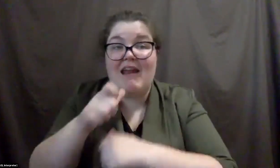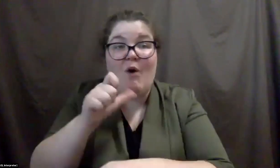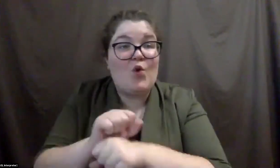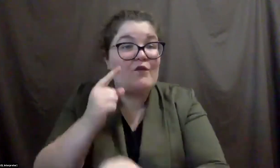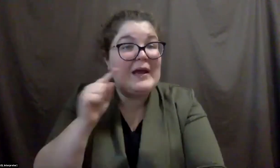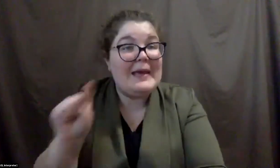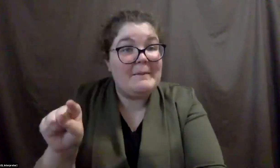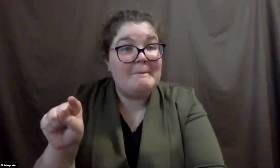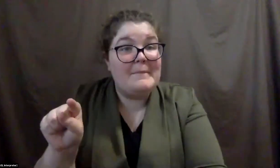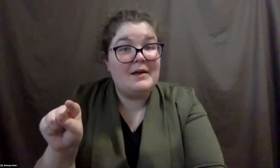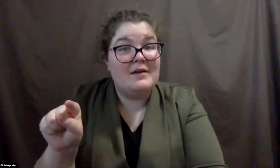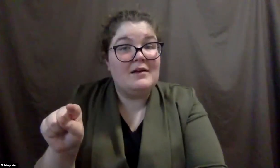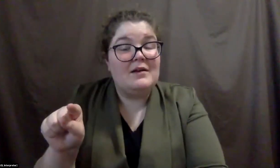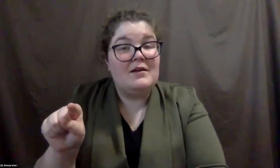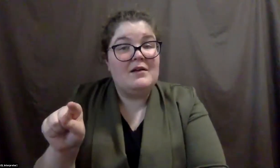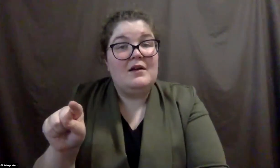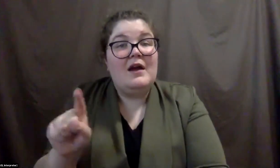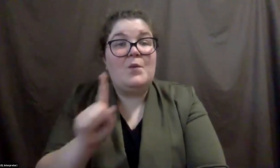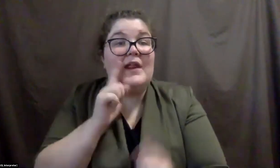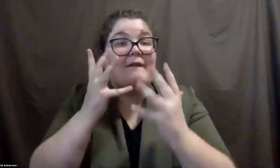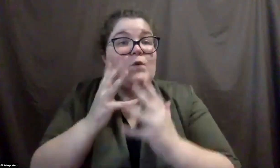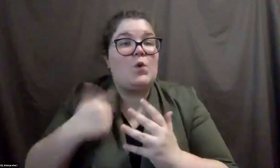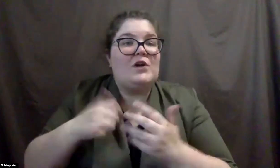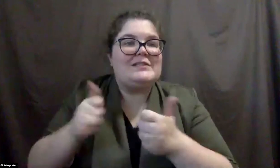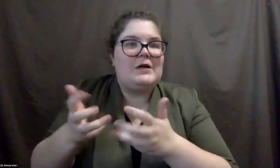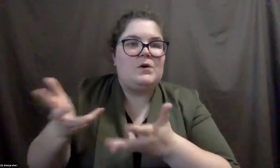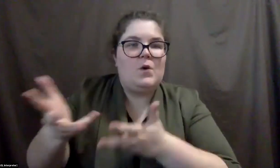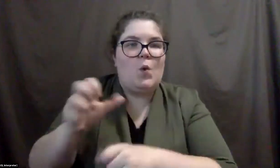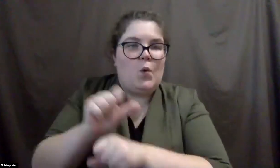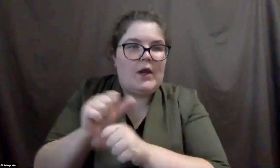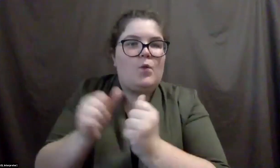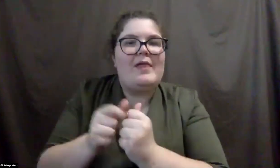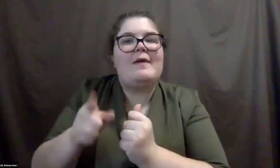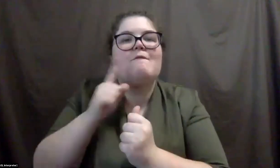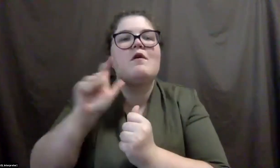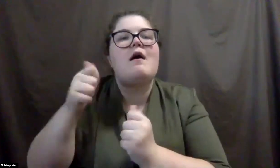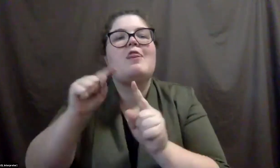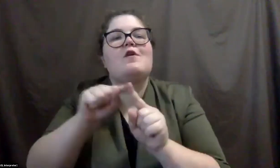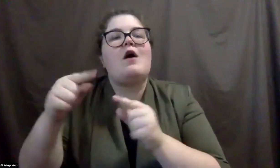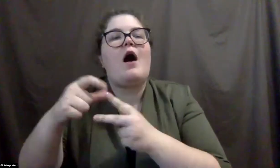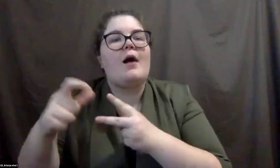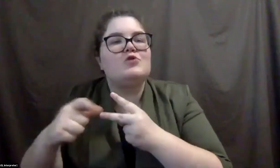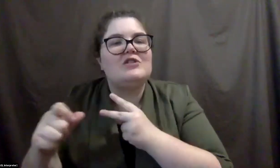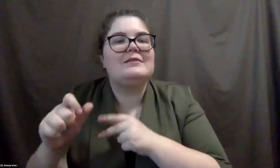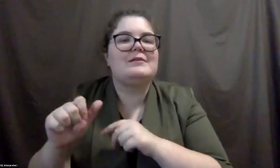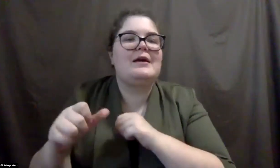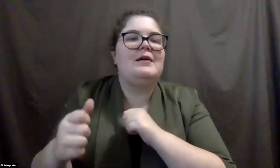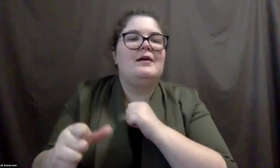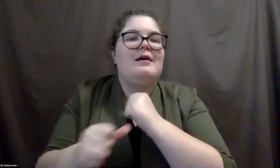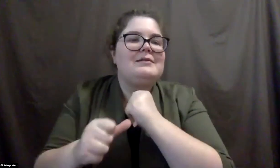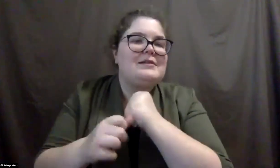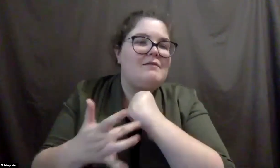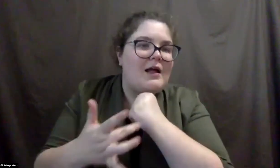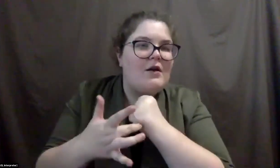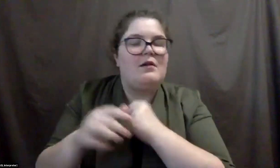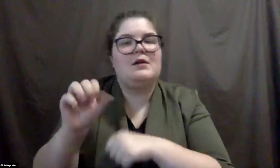And, uh, we're, we're still working with him to try to find other solutions for him, um, some assistive technology, software, some training,